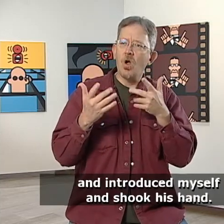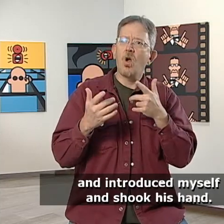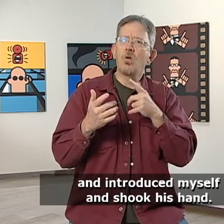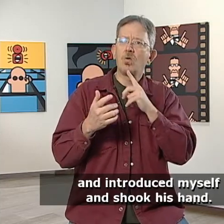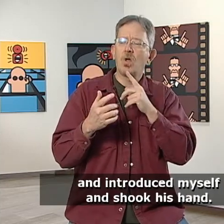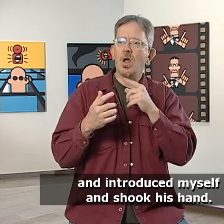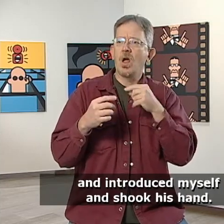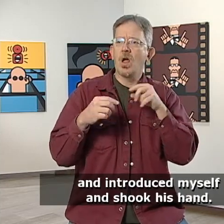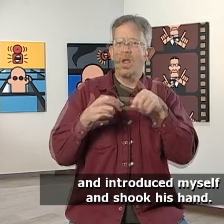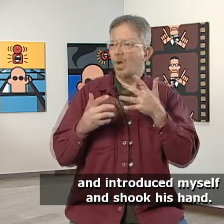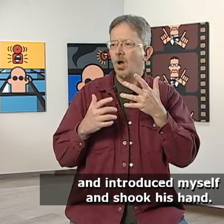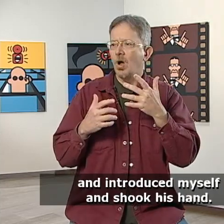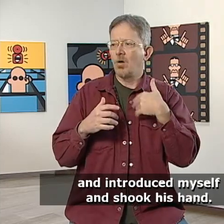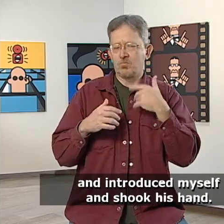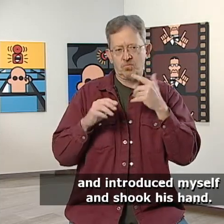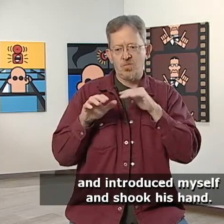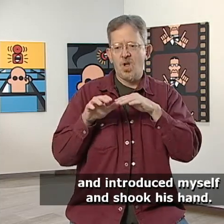to him and introduced myself and shook his hand.